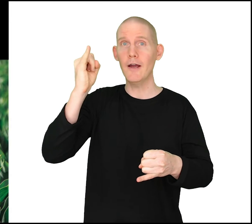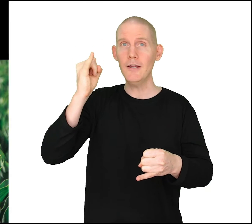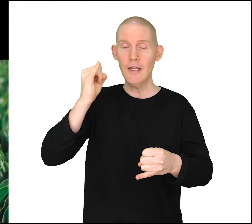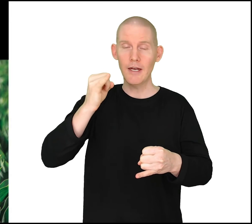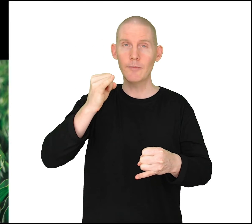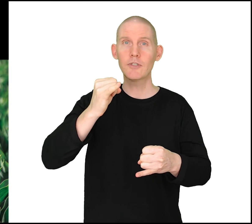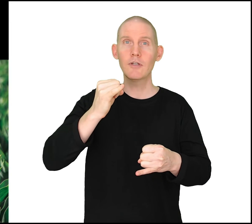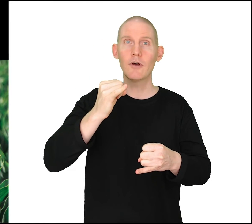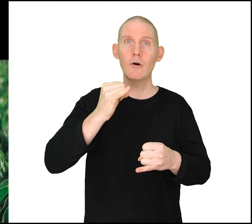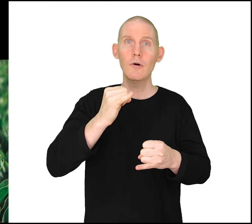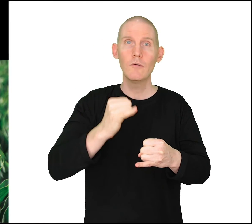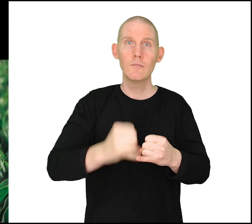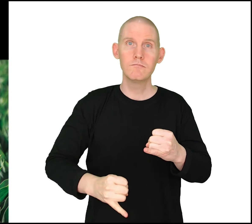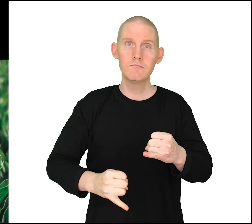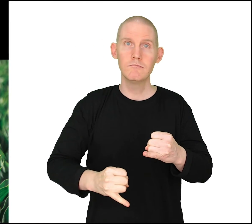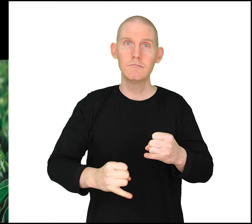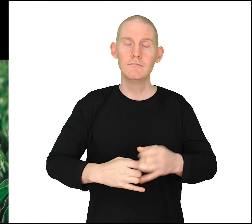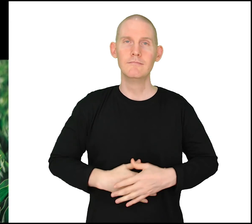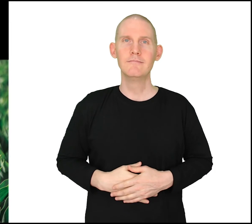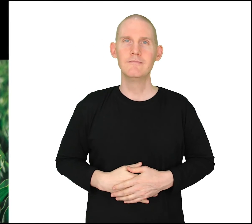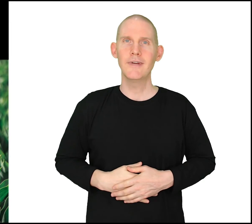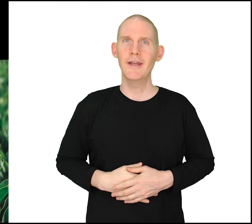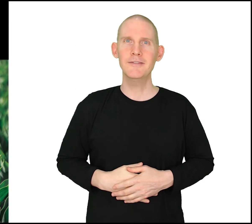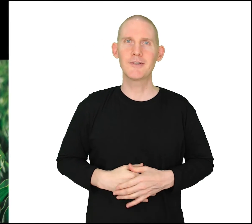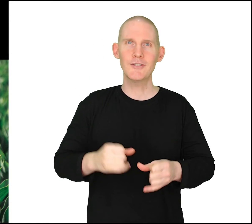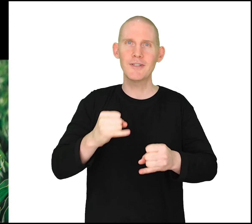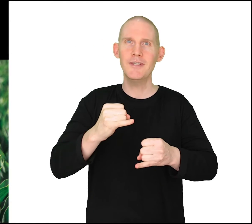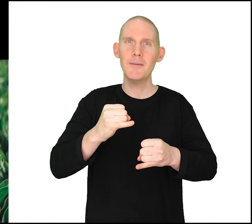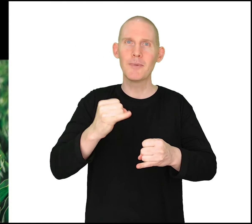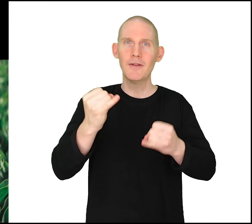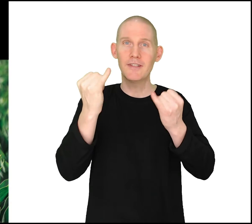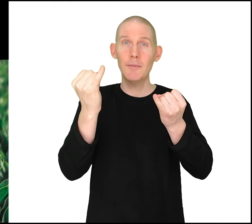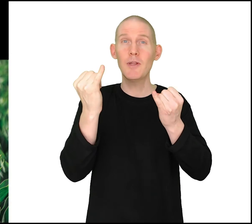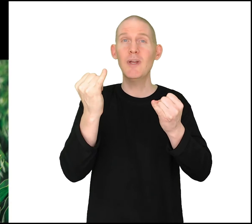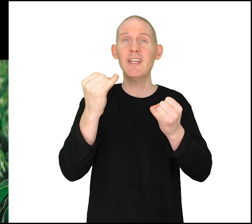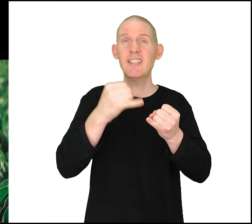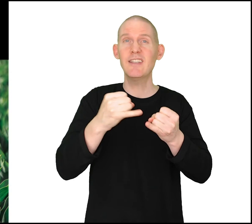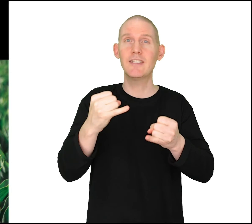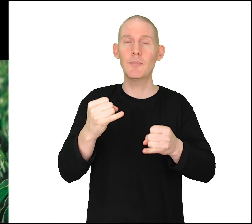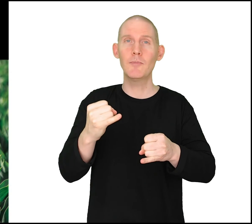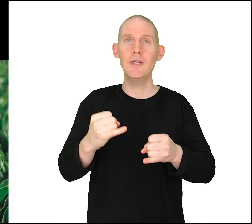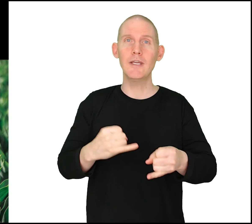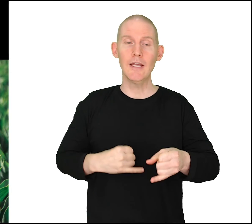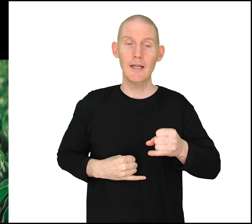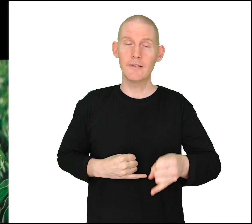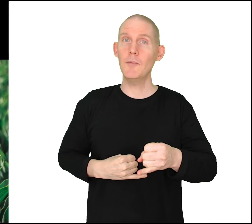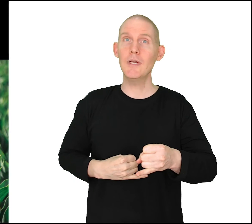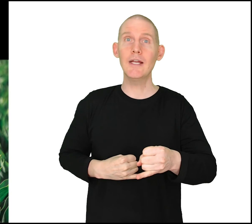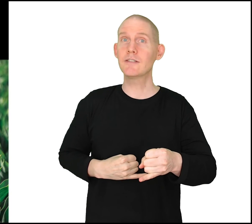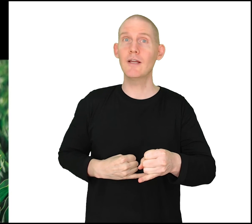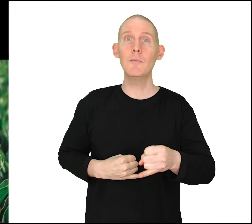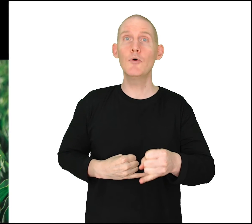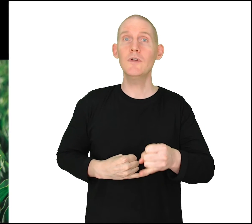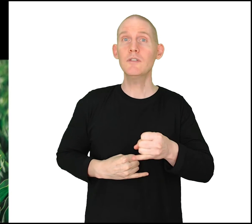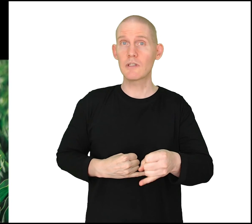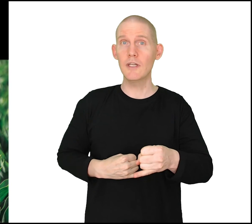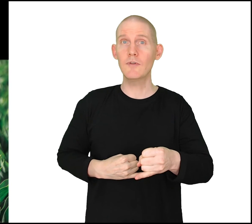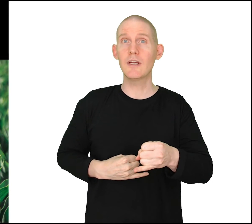and i'm just going to go and touch the tip the tip of the pinky to the tip of the pinky the dominant hand is not moving just leave it there